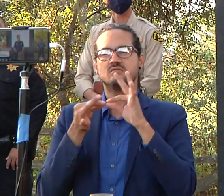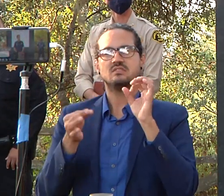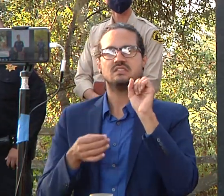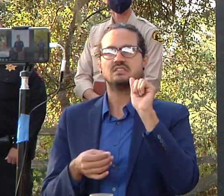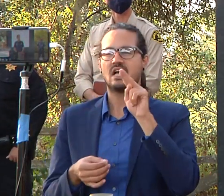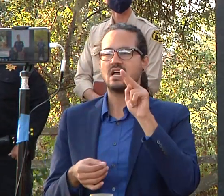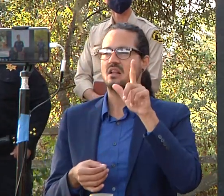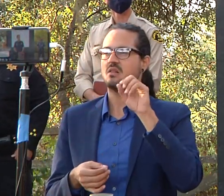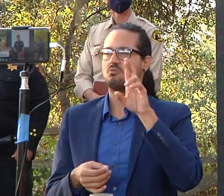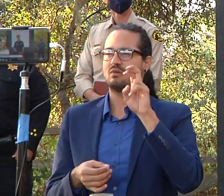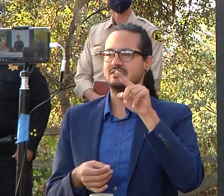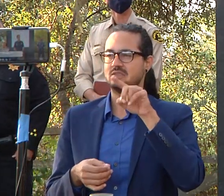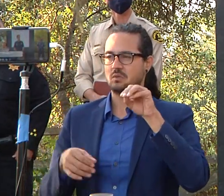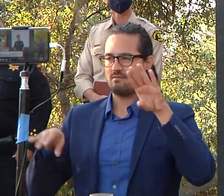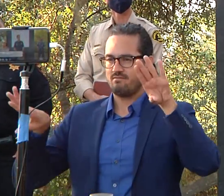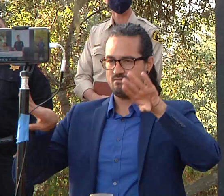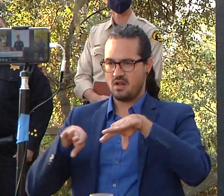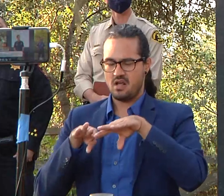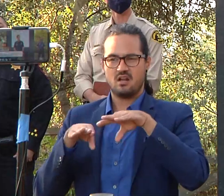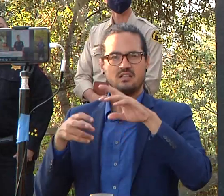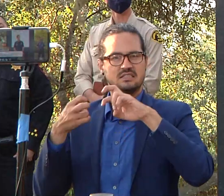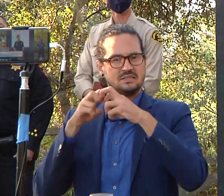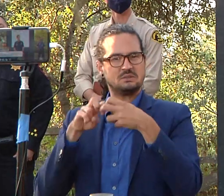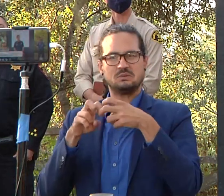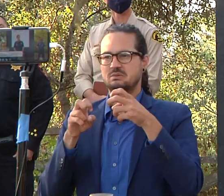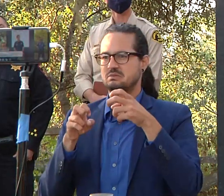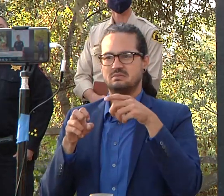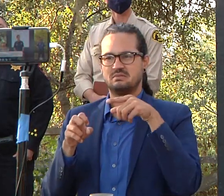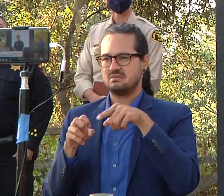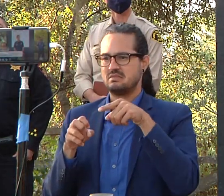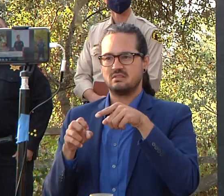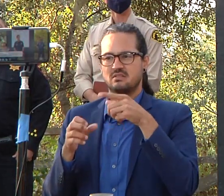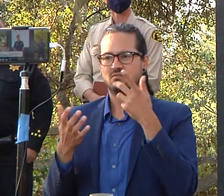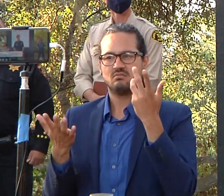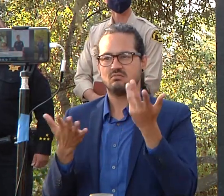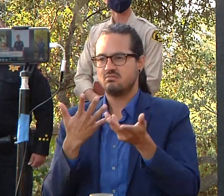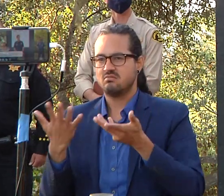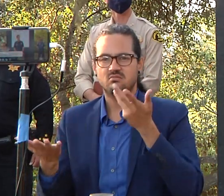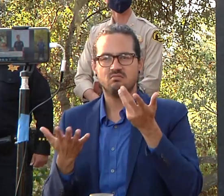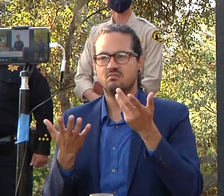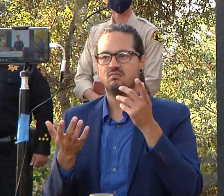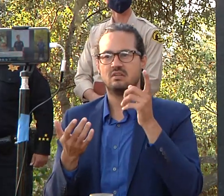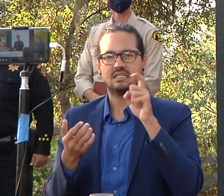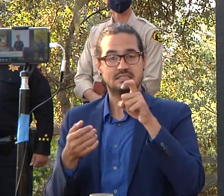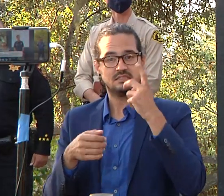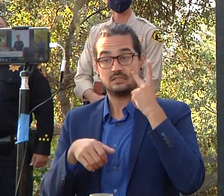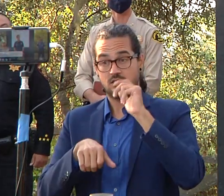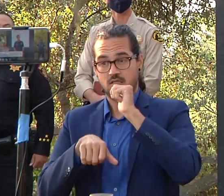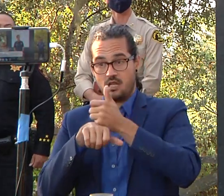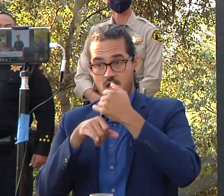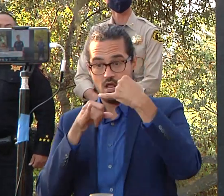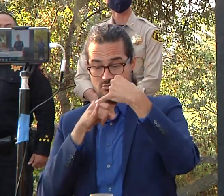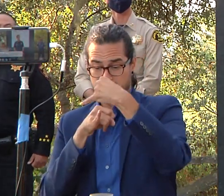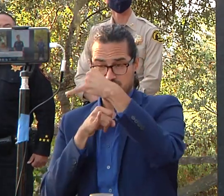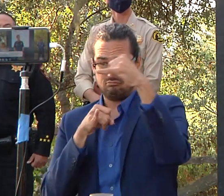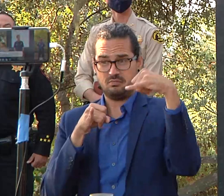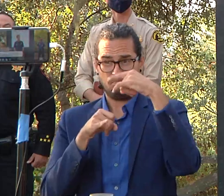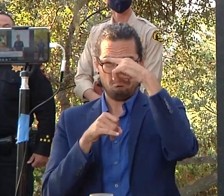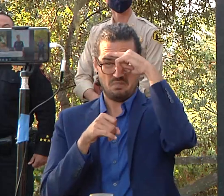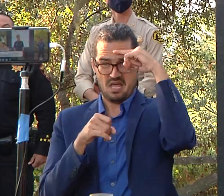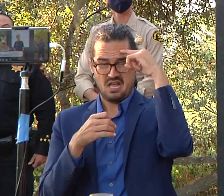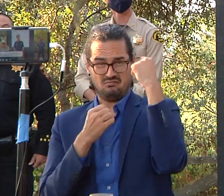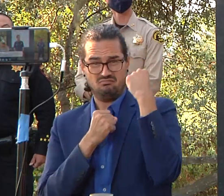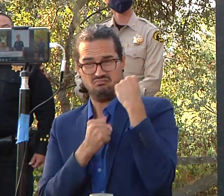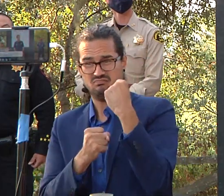in the san lorenzo valley um will that require are we going to need to see that line turn black on the eastern flank of the of the fire